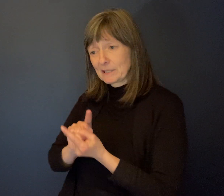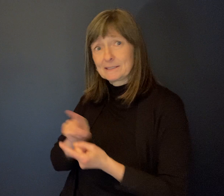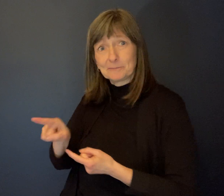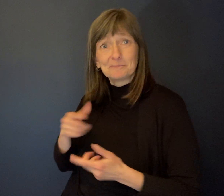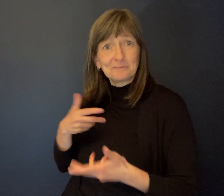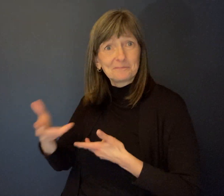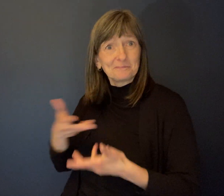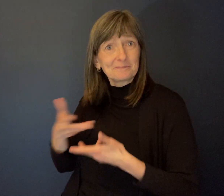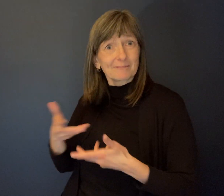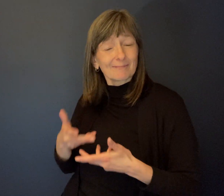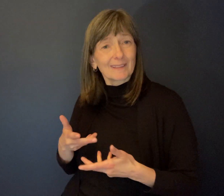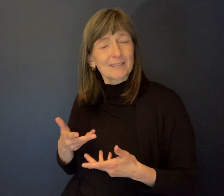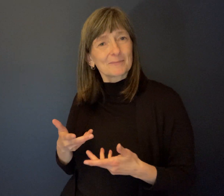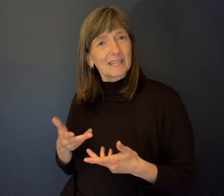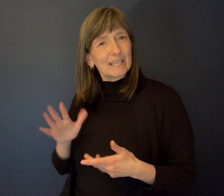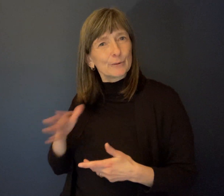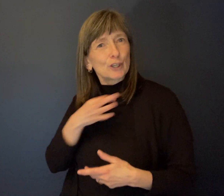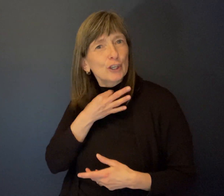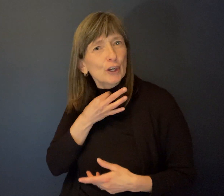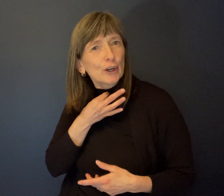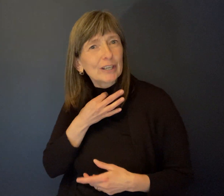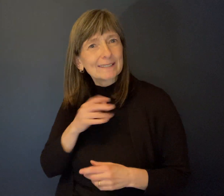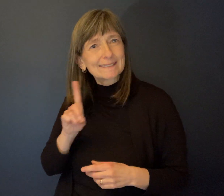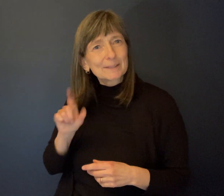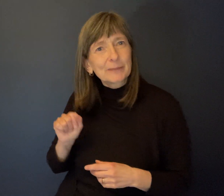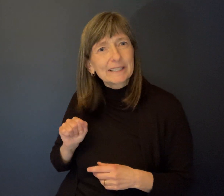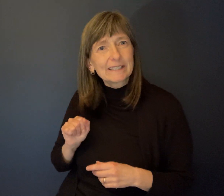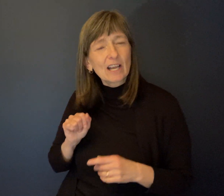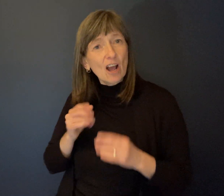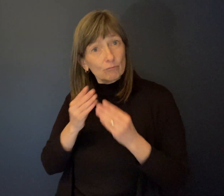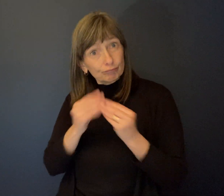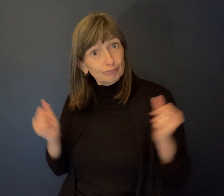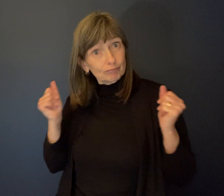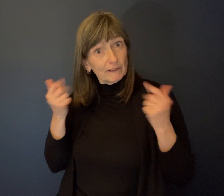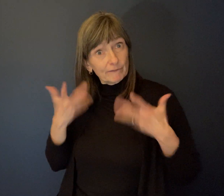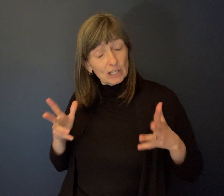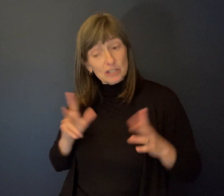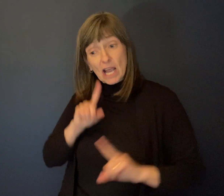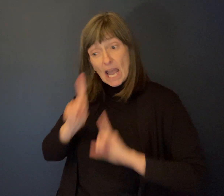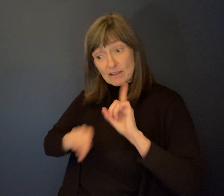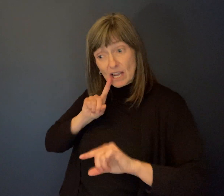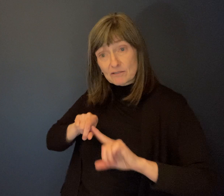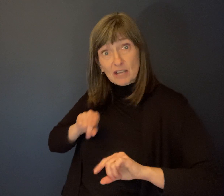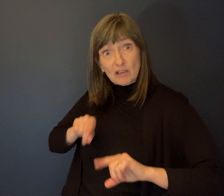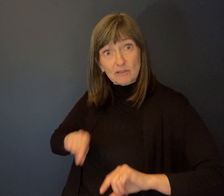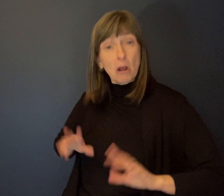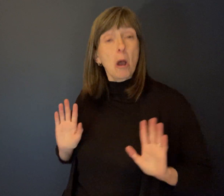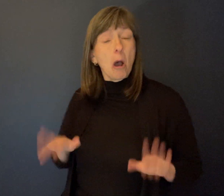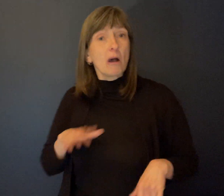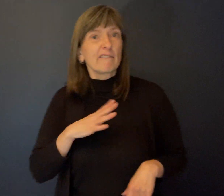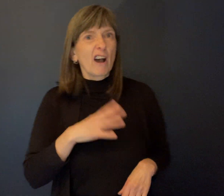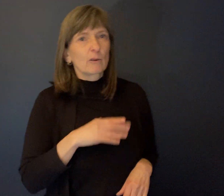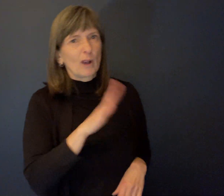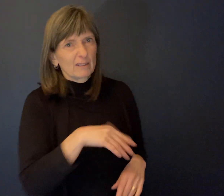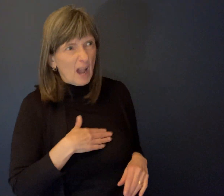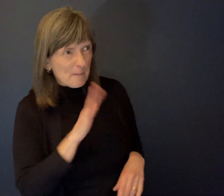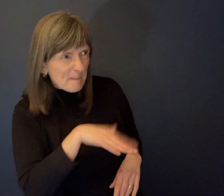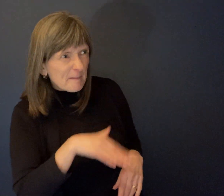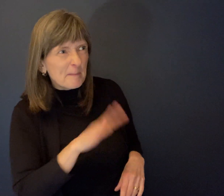It was just the curiosity of disability. Once that was resolved and he says like, okay, well, my teacher's doing this and I don't, I'm getting